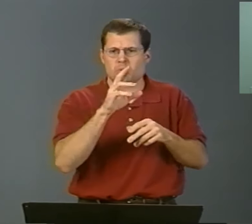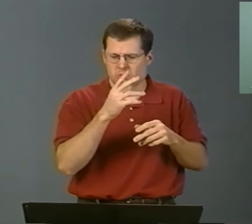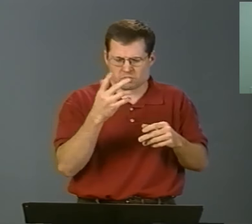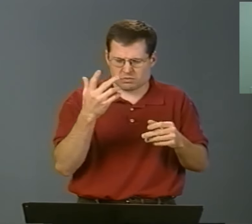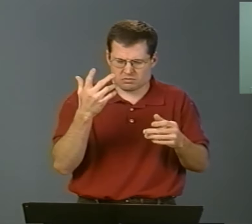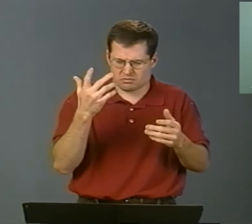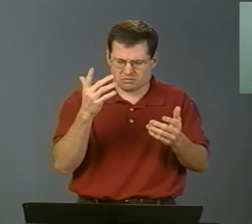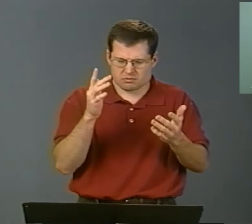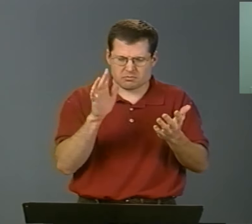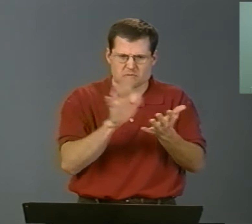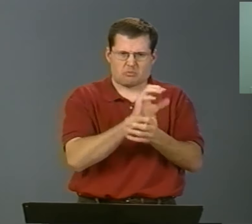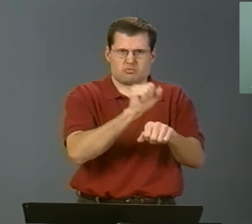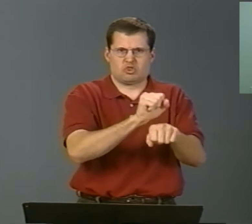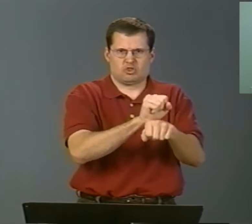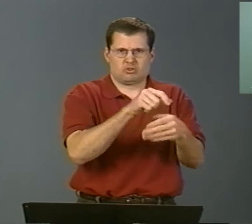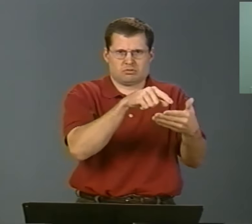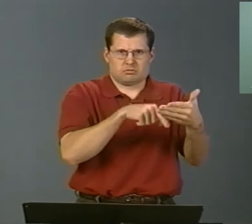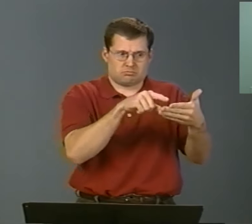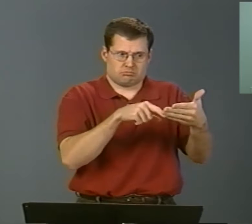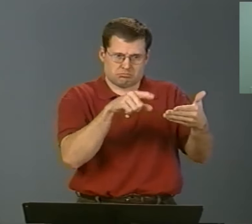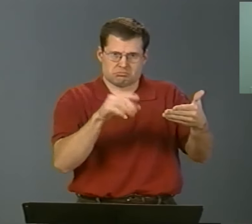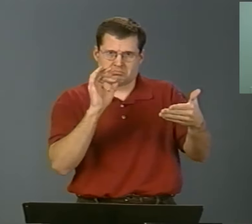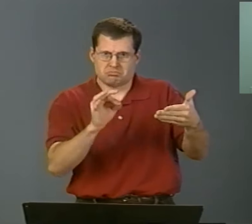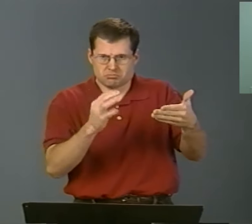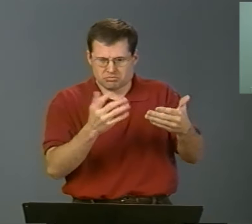Make sure that you're listening and taking notes